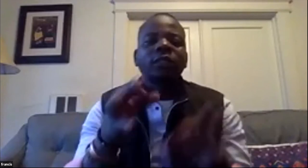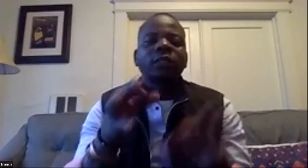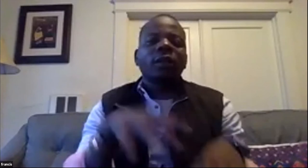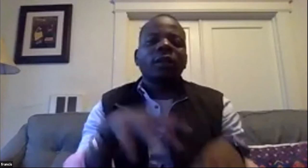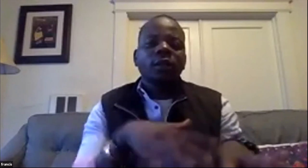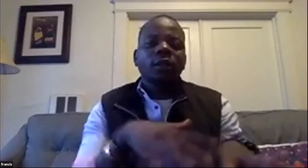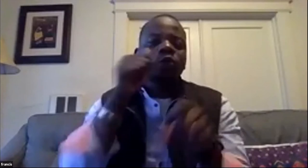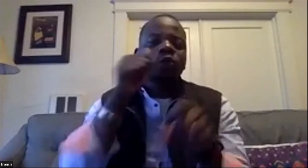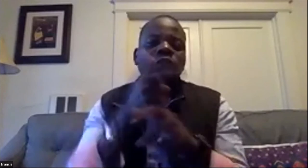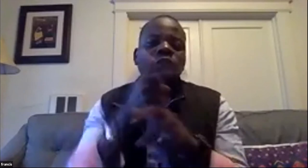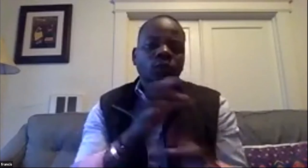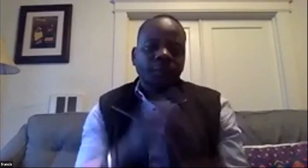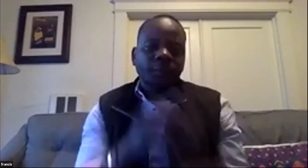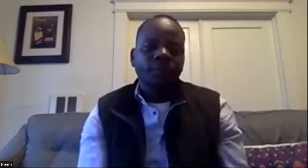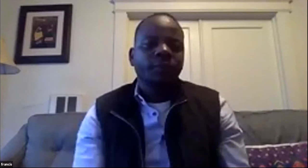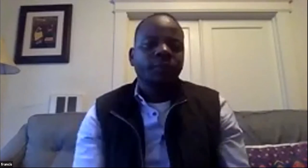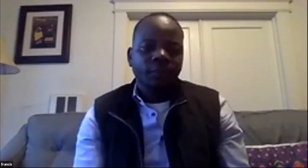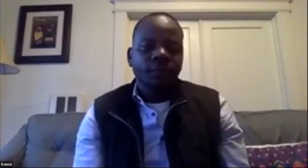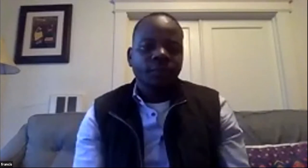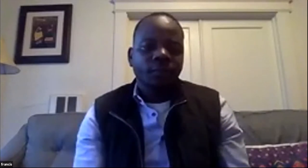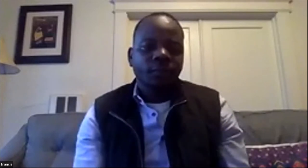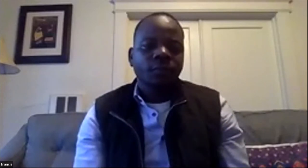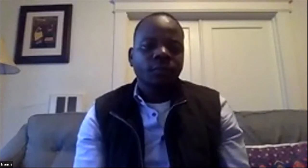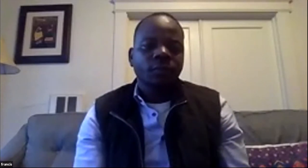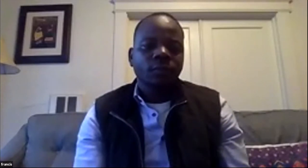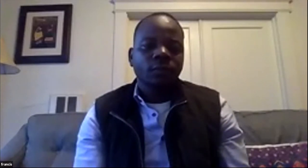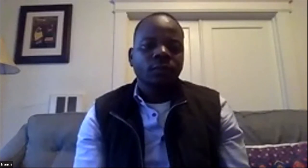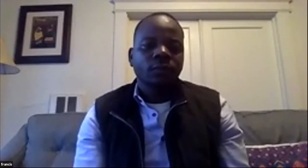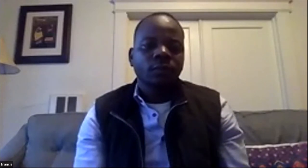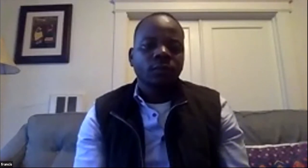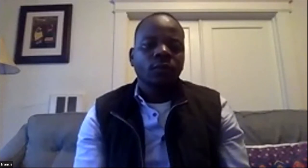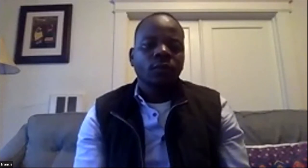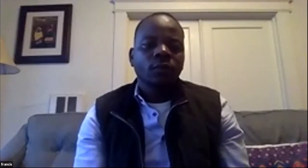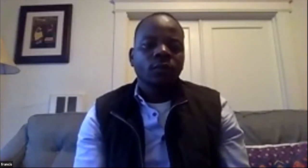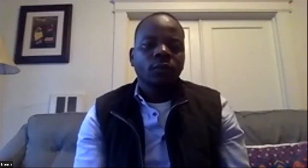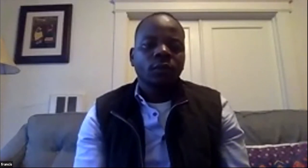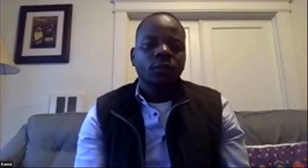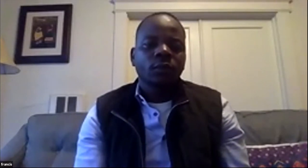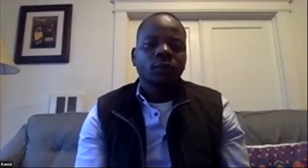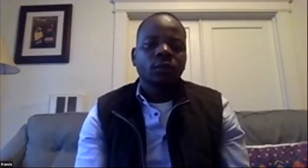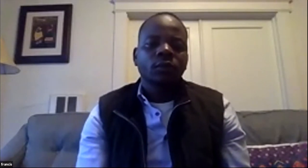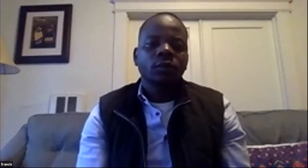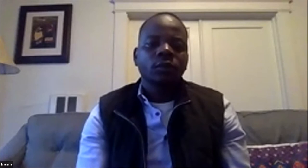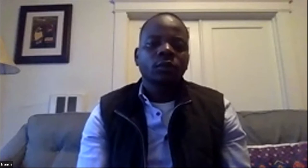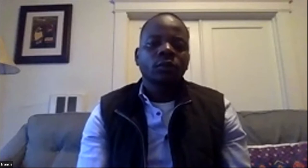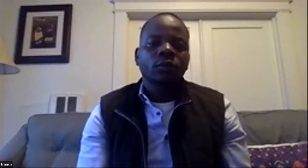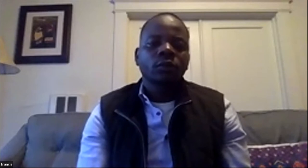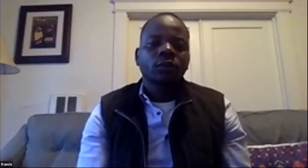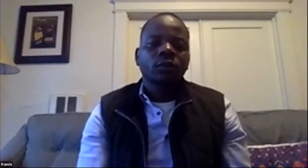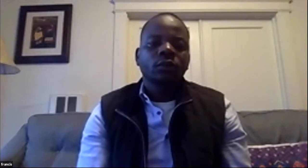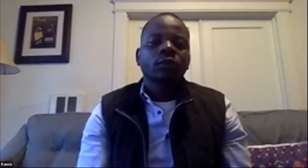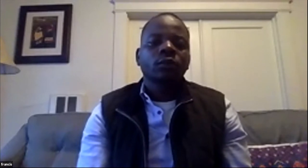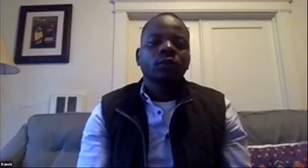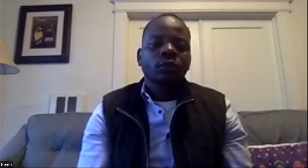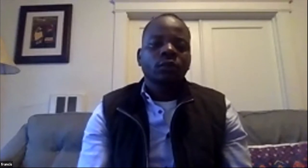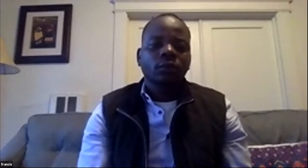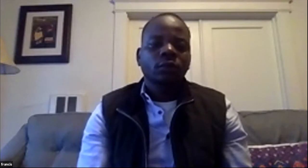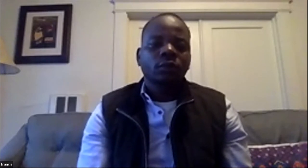of the year for that school because he set up you know he teaches asl and he he has an asl